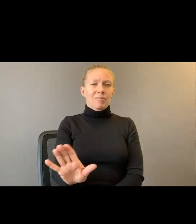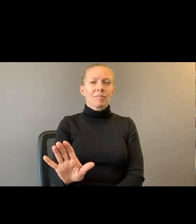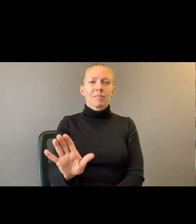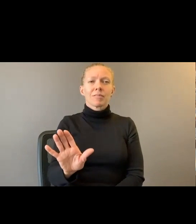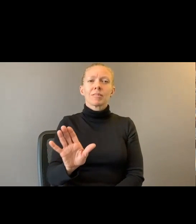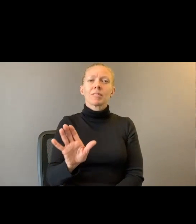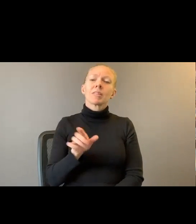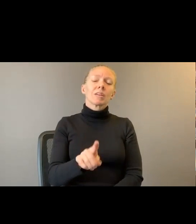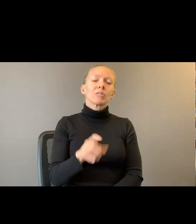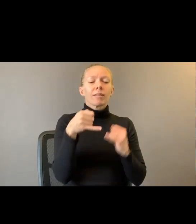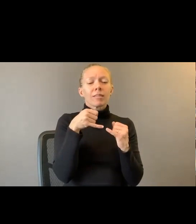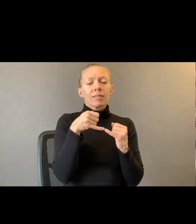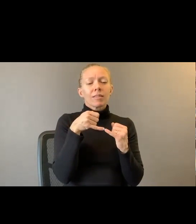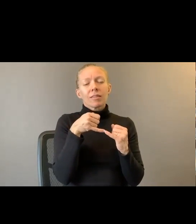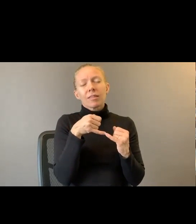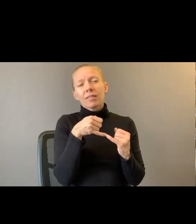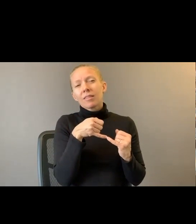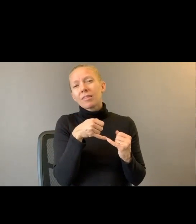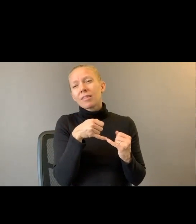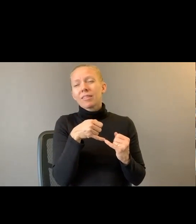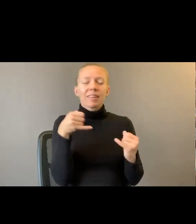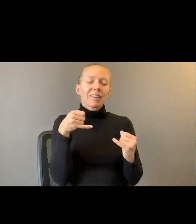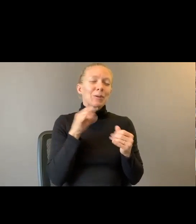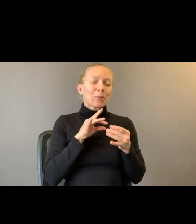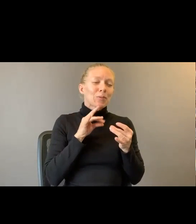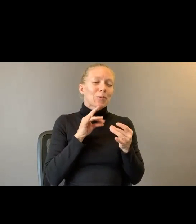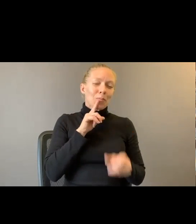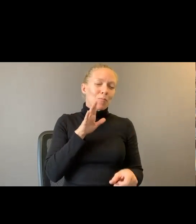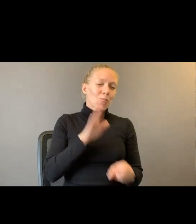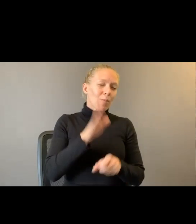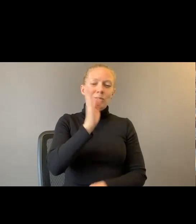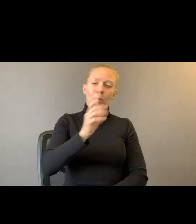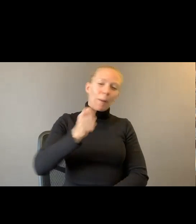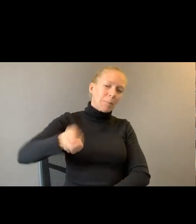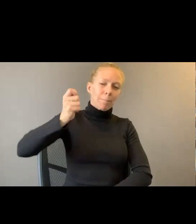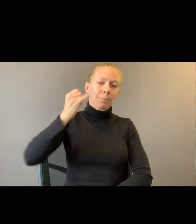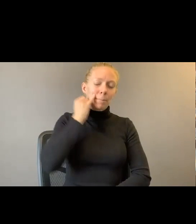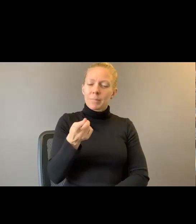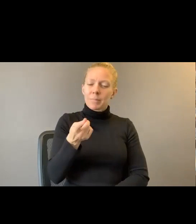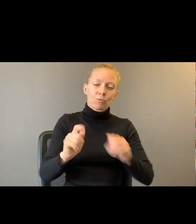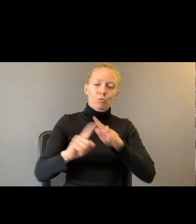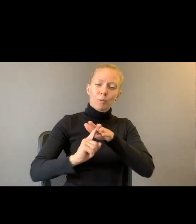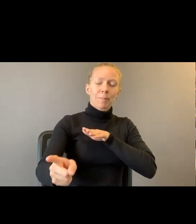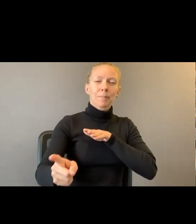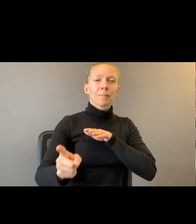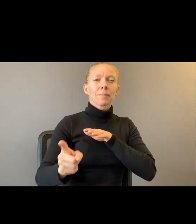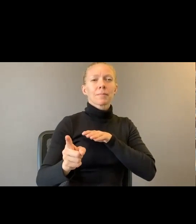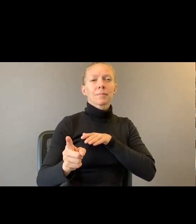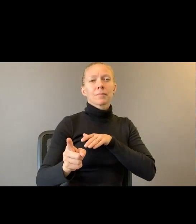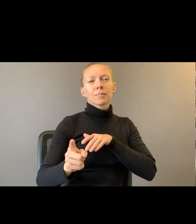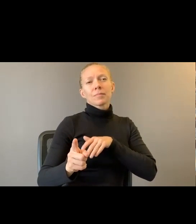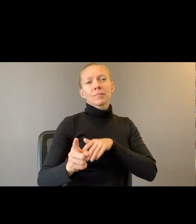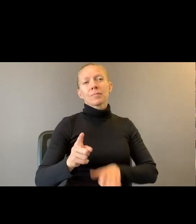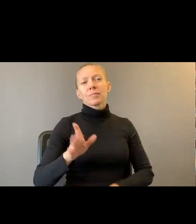thin yellow promise to pop my balled up fist. Should I think of breaking loose. A thunder head after